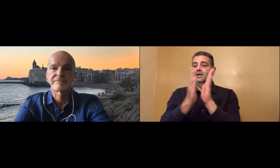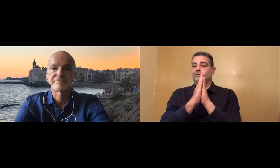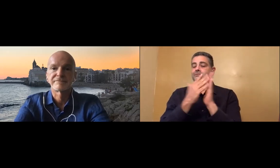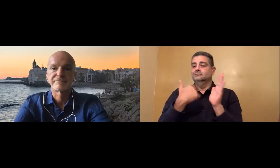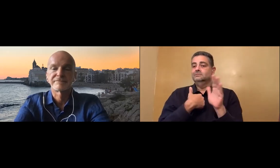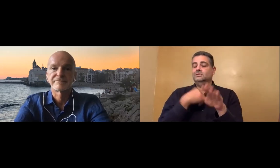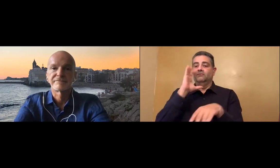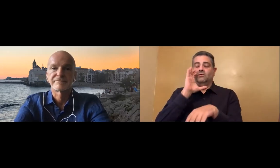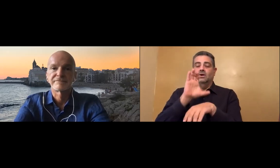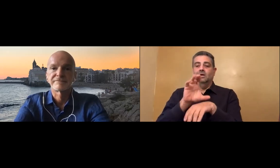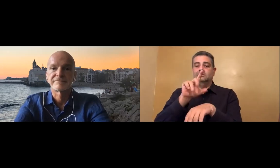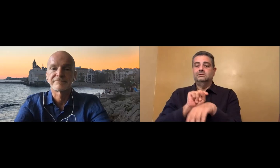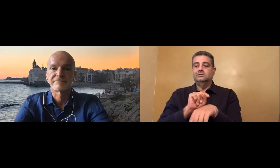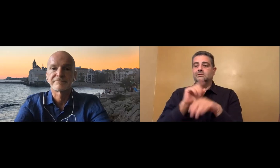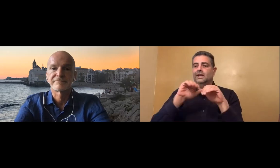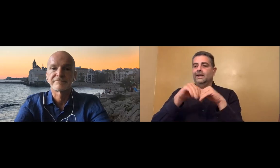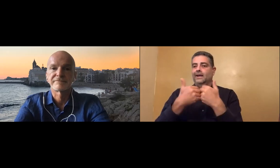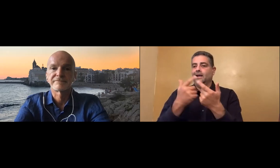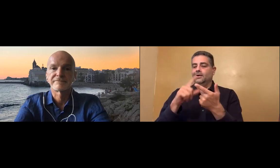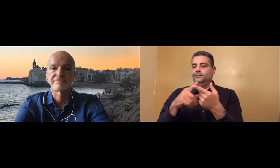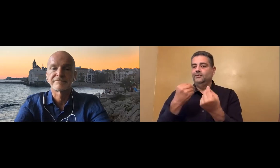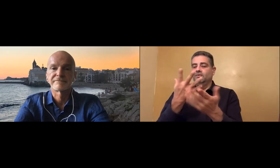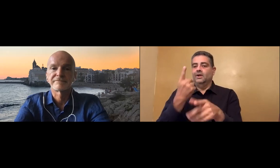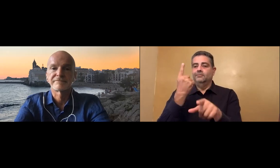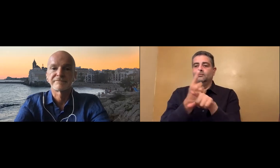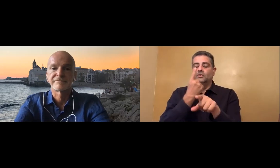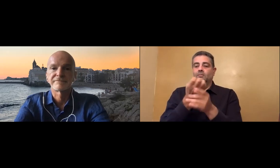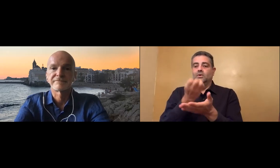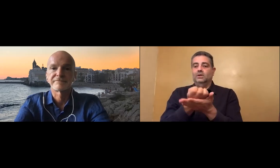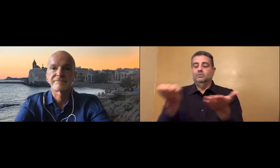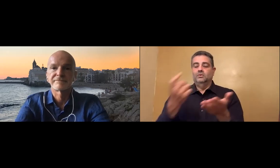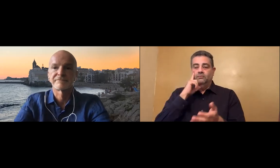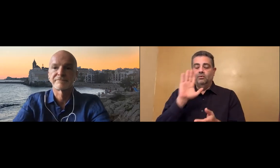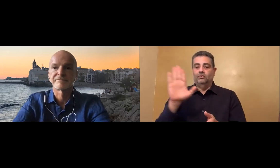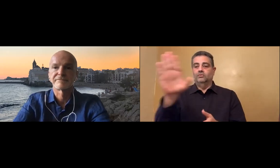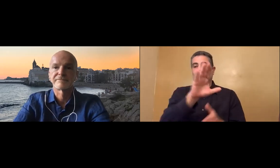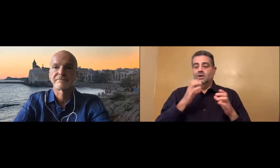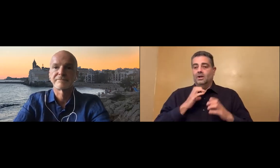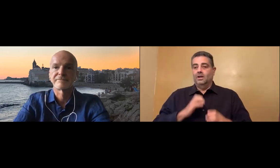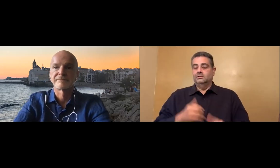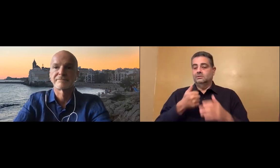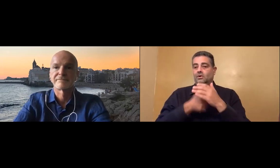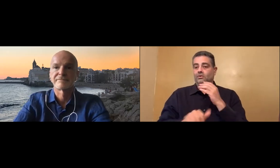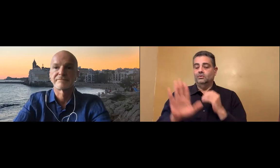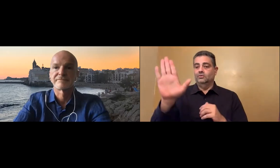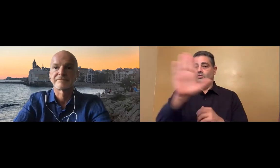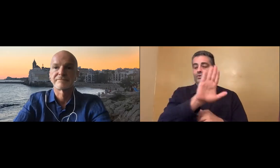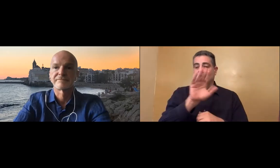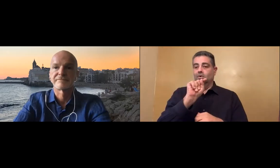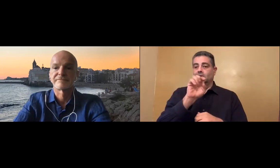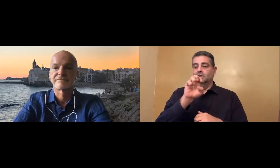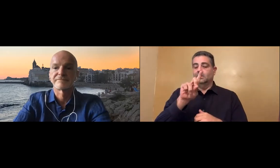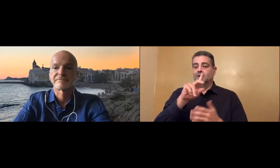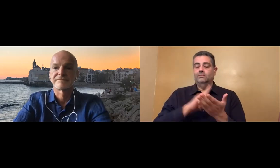Several state agencies have been asking me to consult with them about how they can select the appropriate